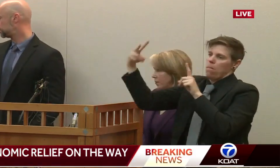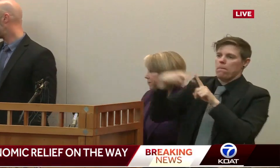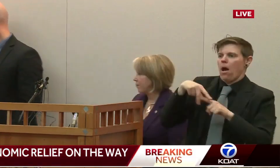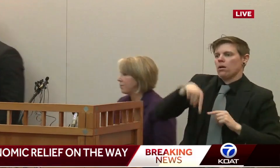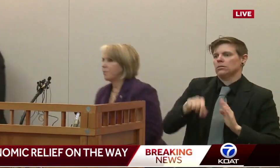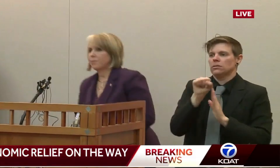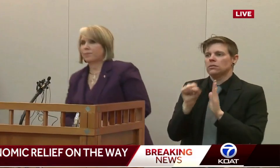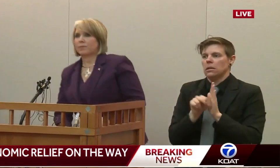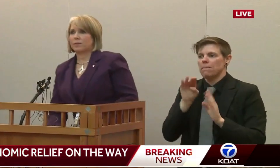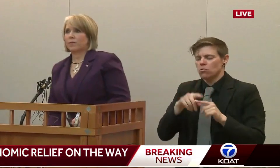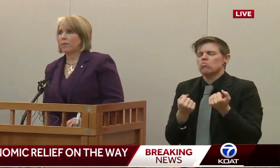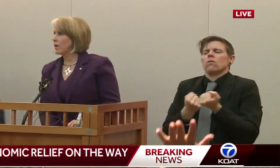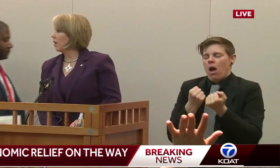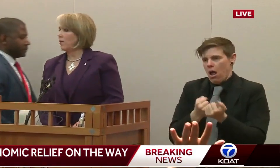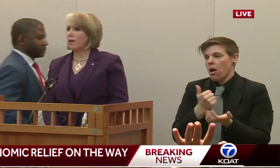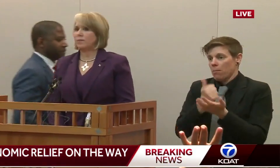Secretary.